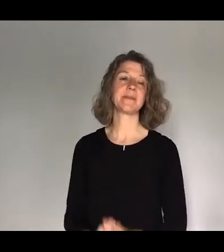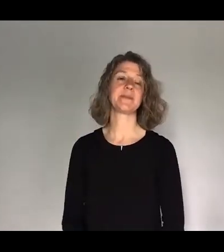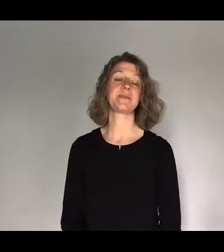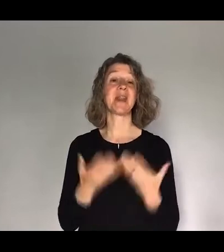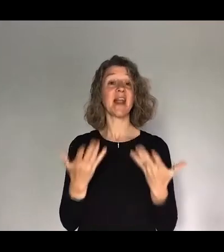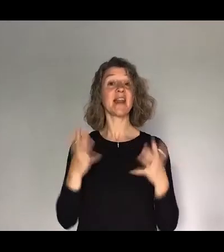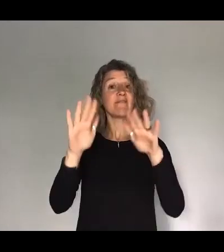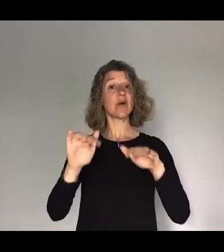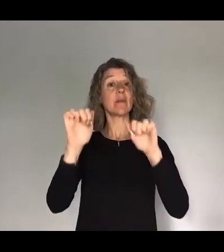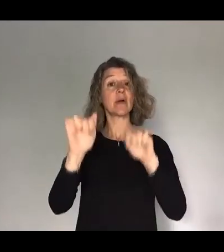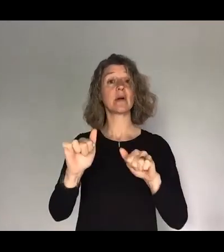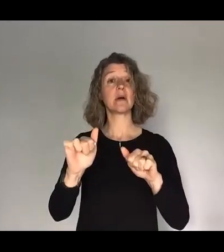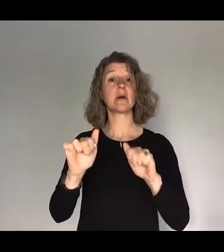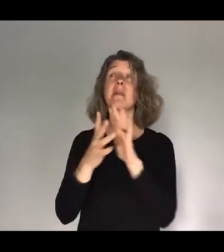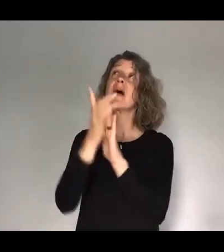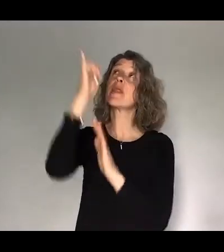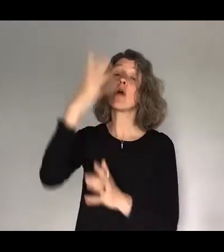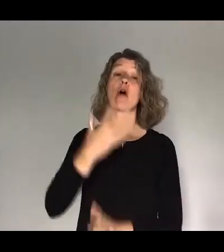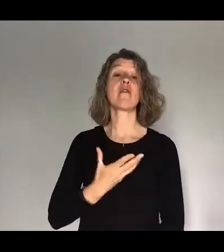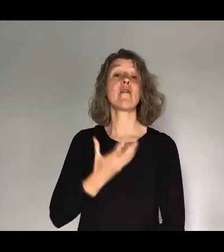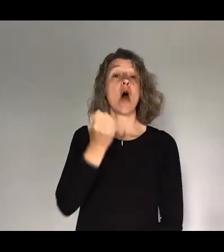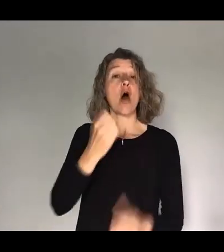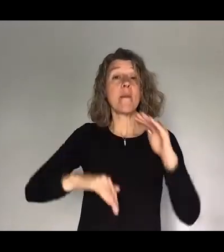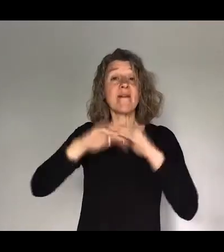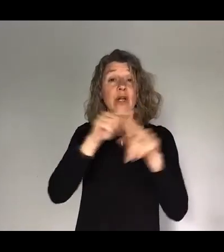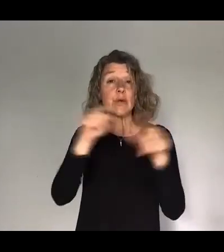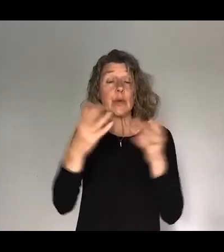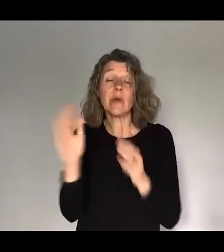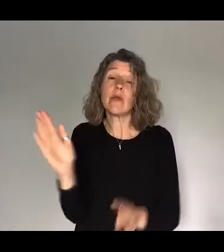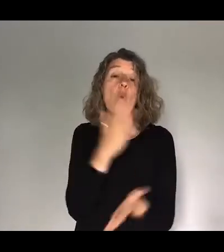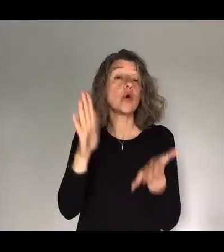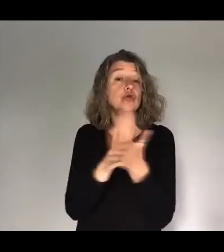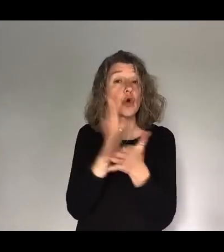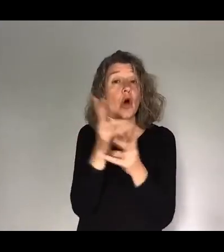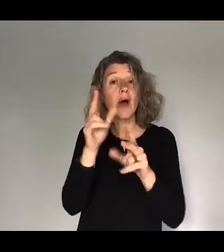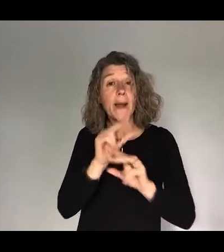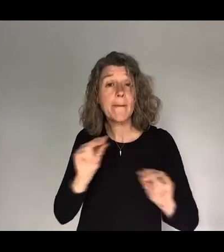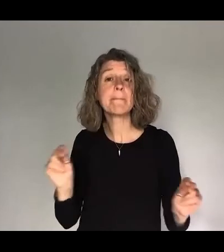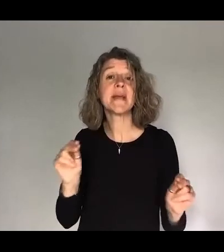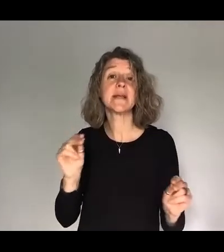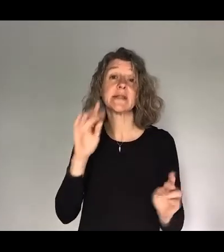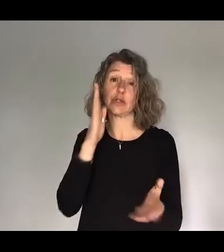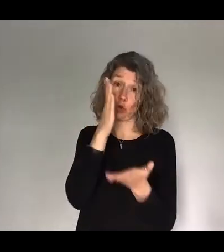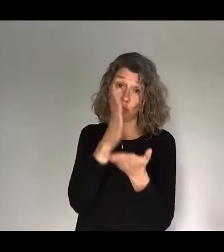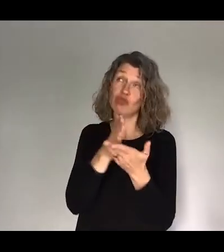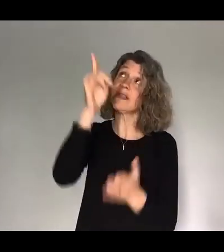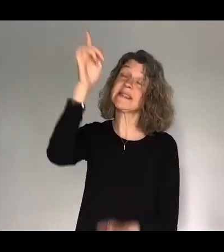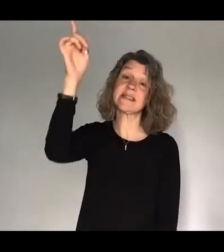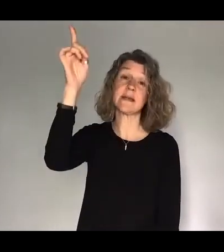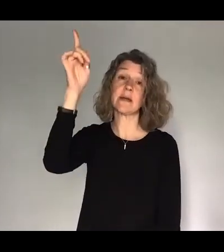may the God of hope fill you with all joy and peace as you trust in him so that you may overflow with hope